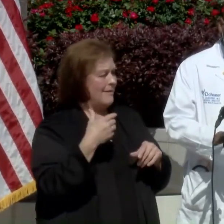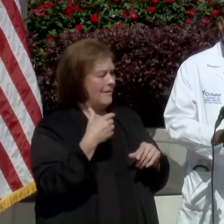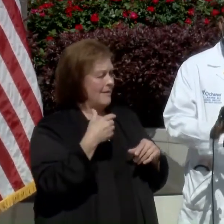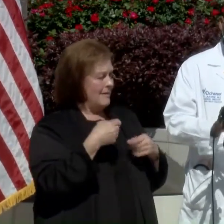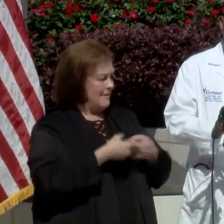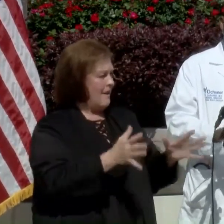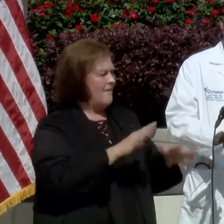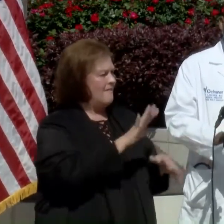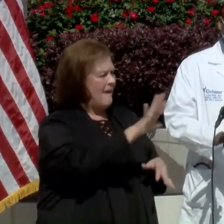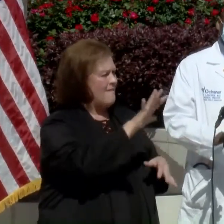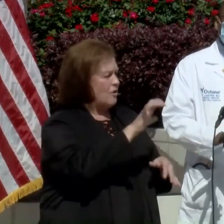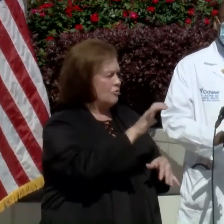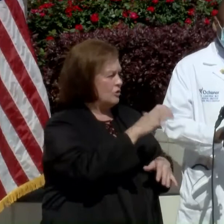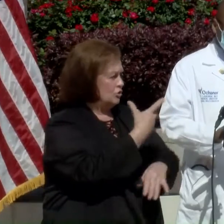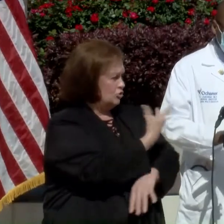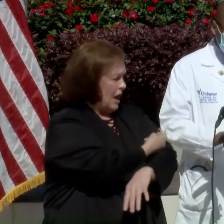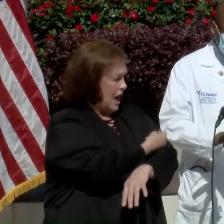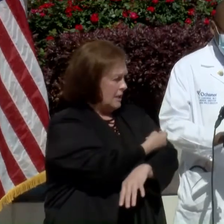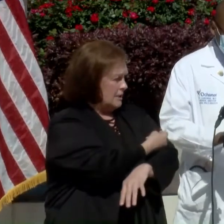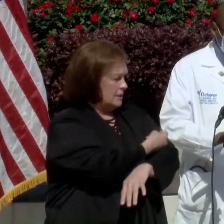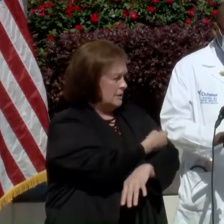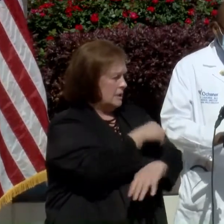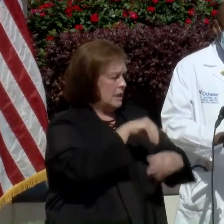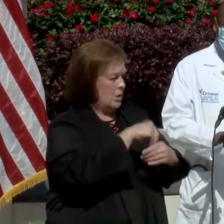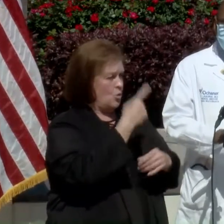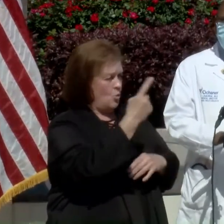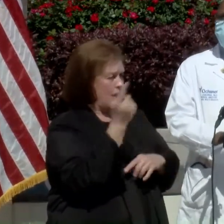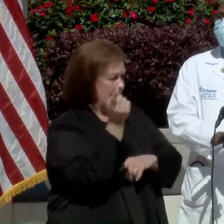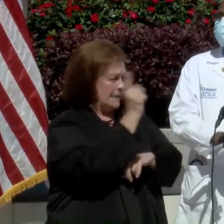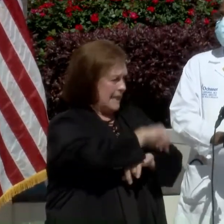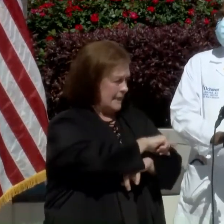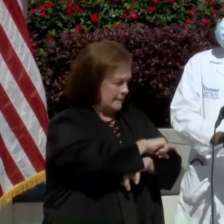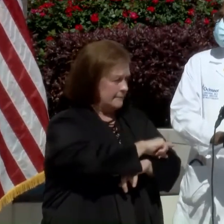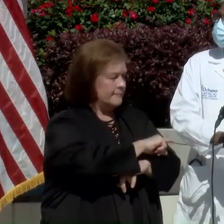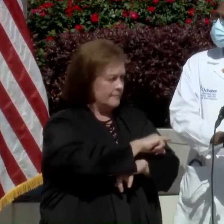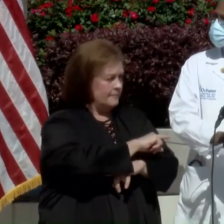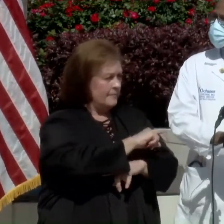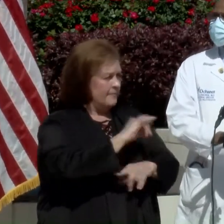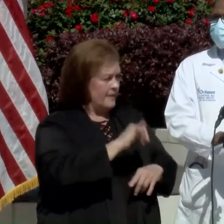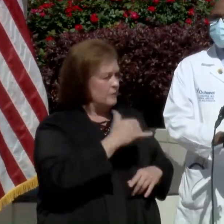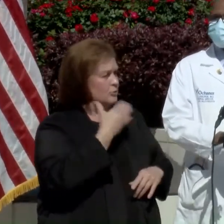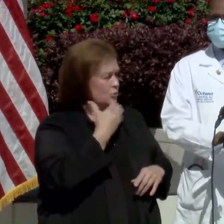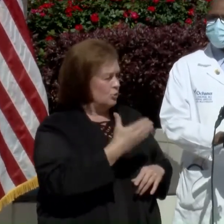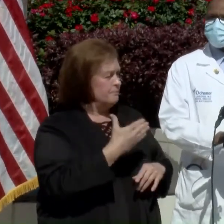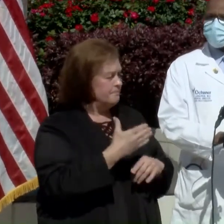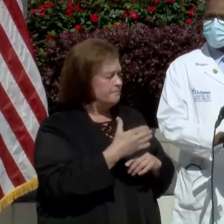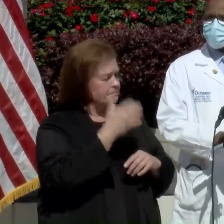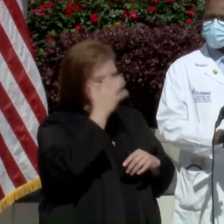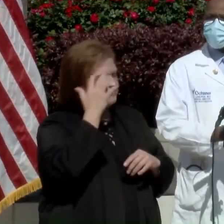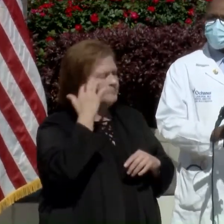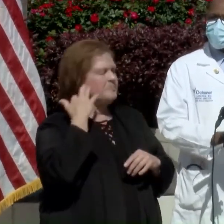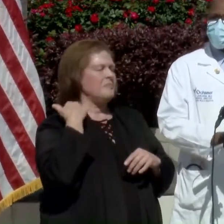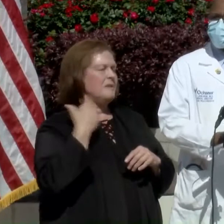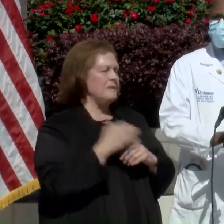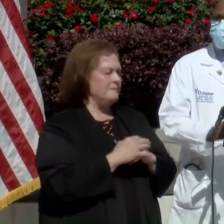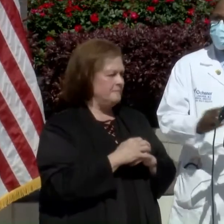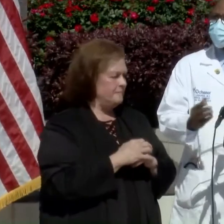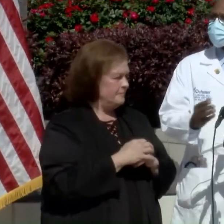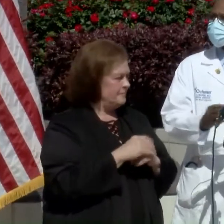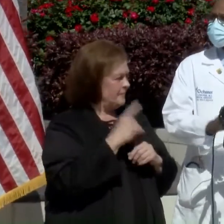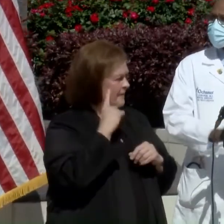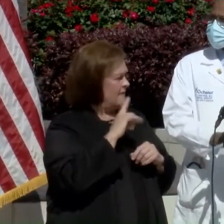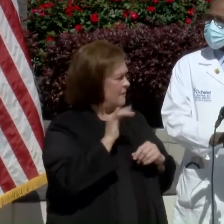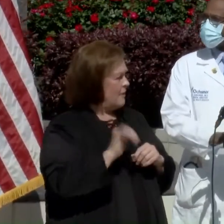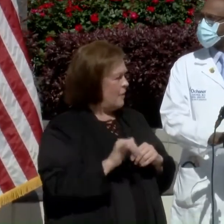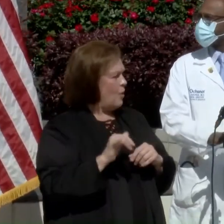shots in just one day. What an incredible impact for our, for